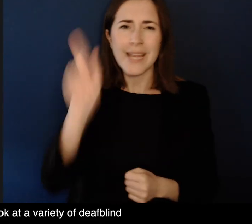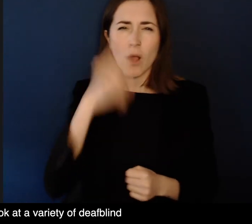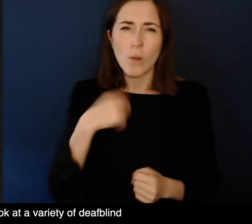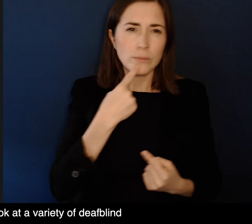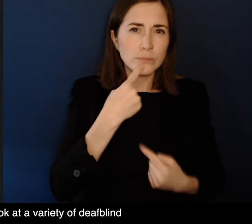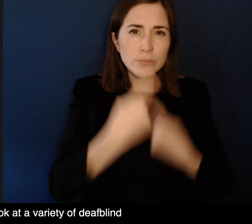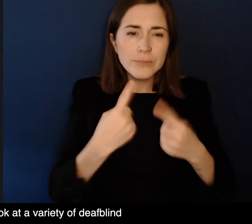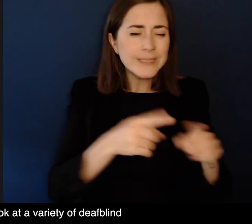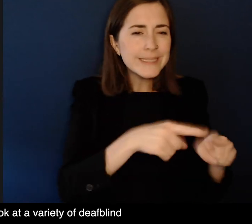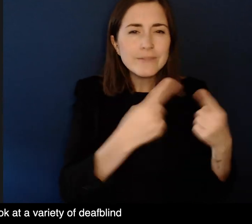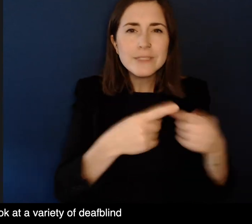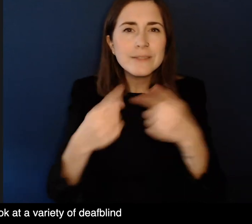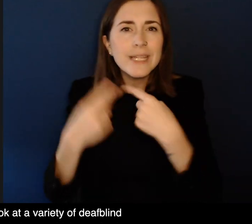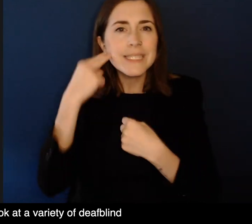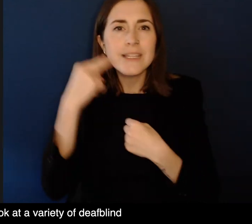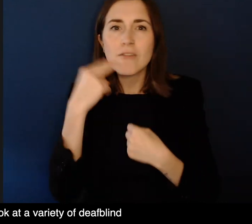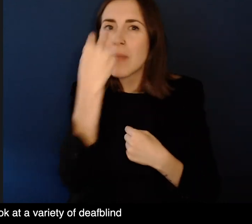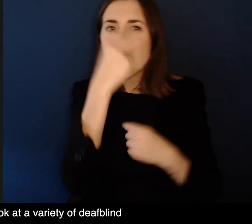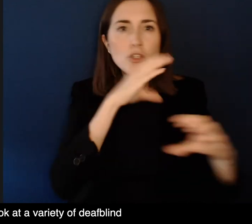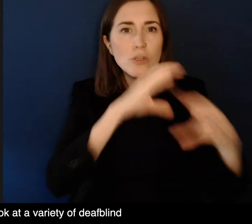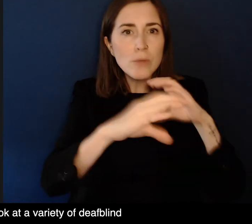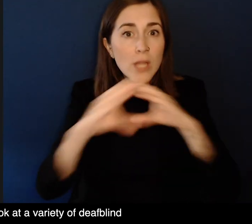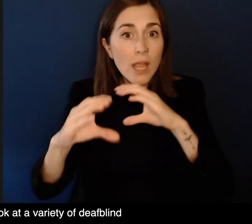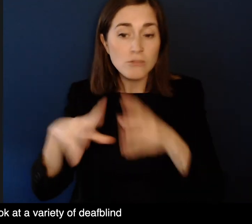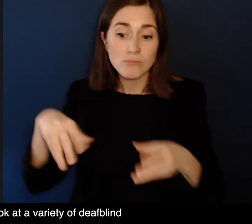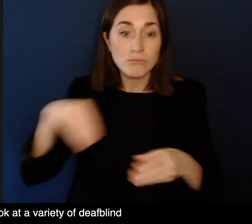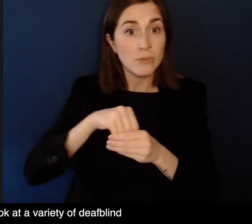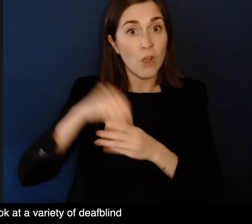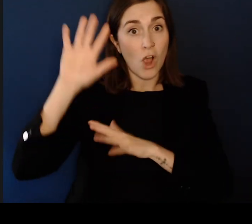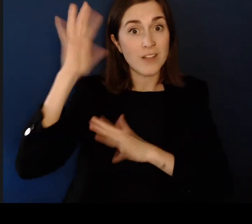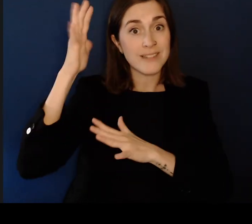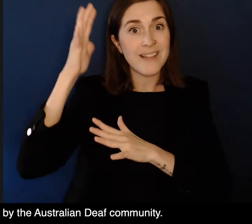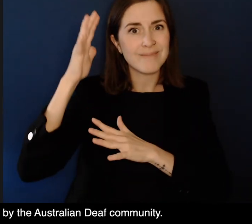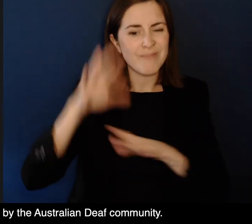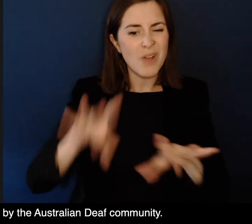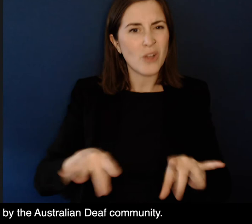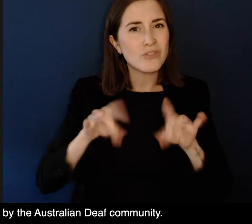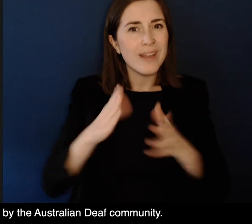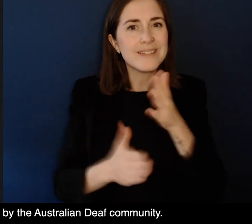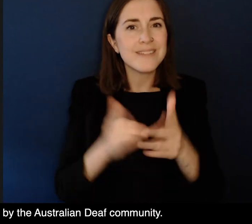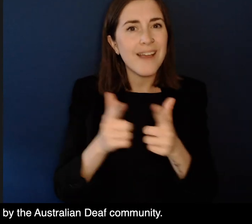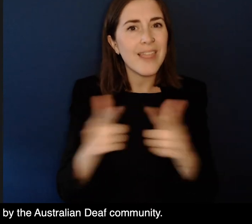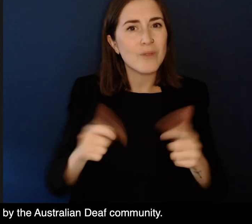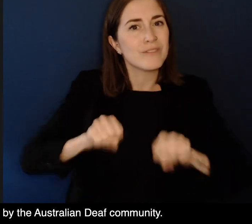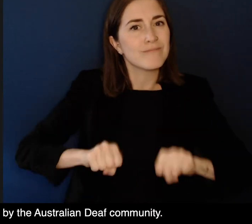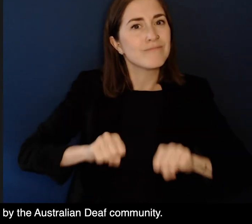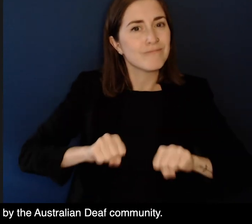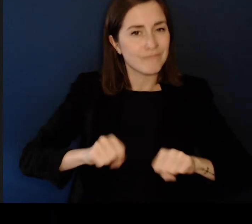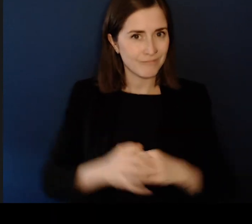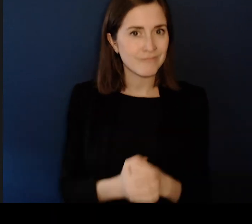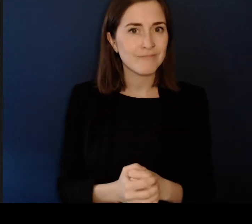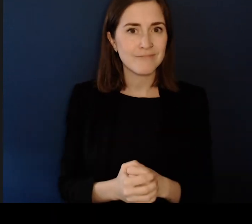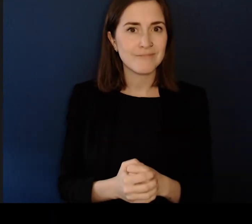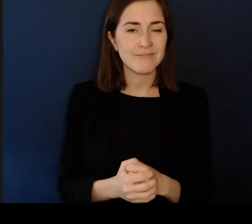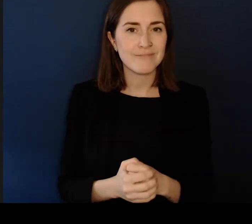Now we will look at a variety of deafblind communication techniques which use Auslan, the sign language used by the Australian deaf community